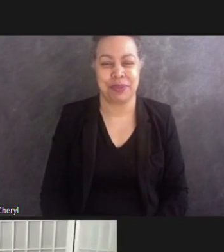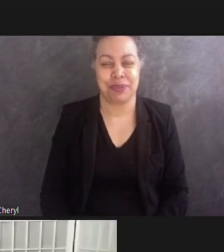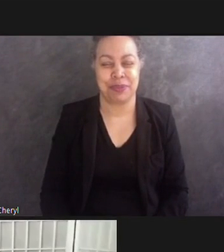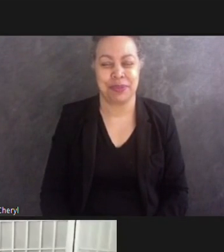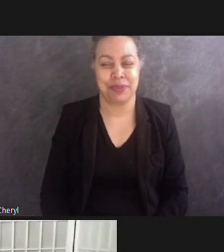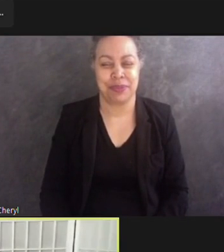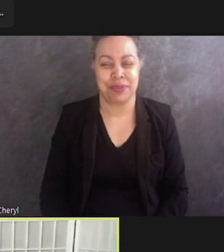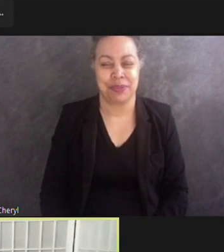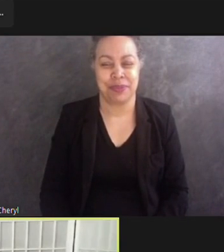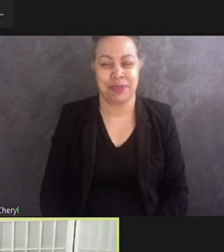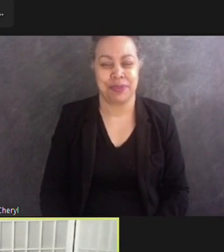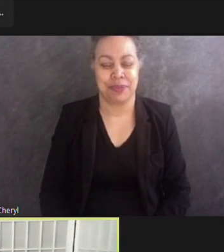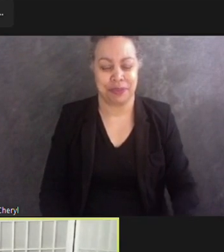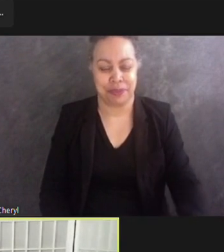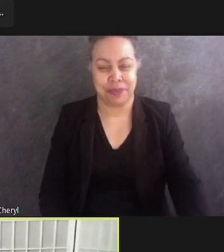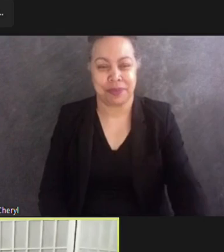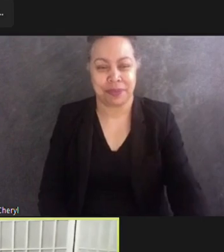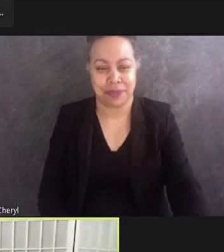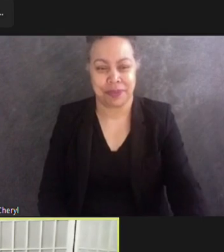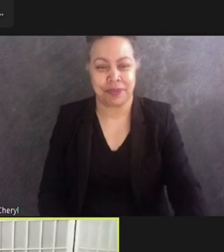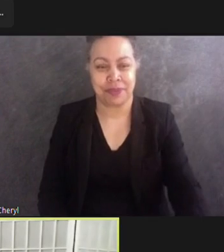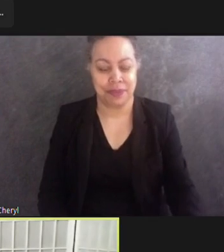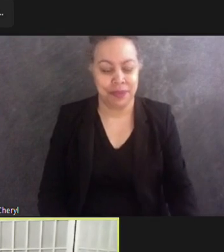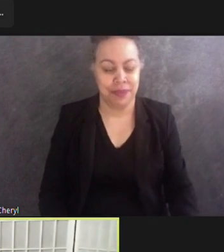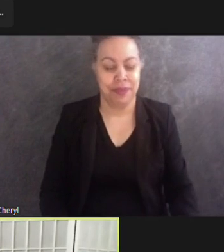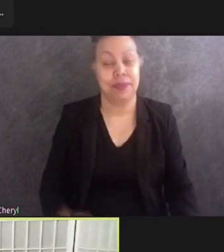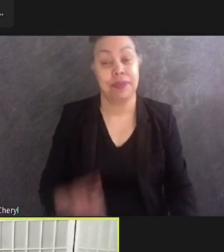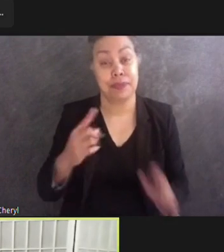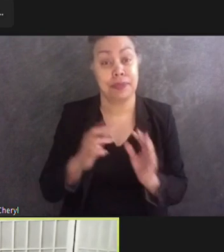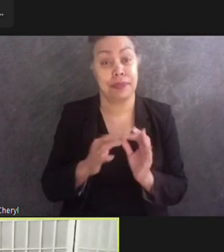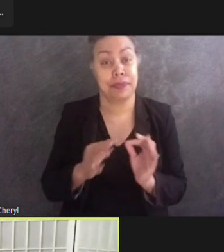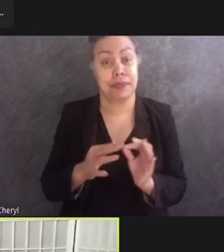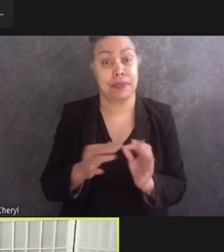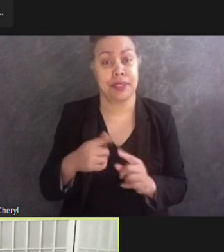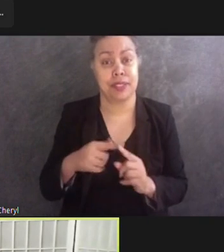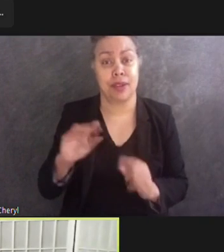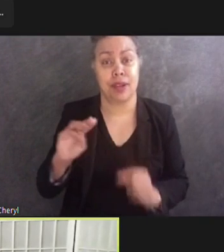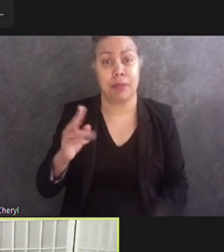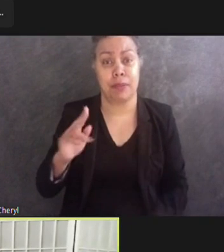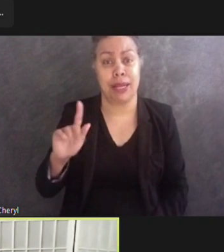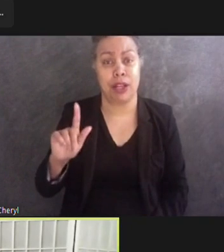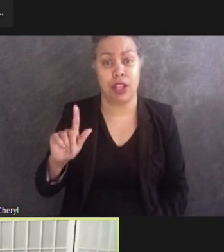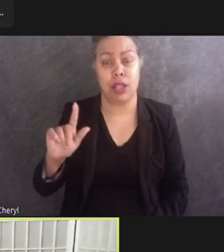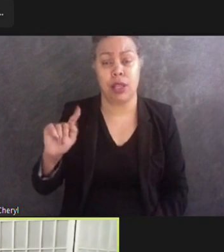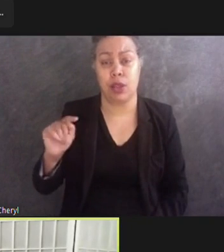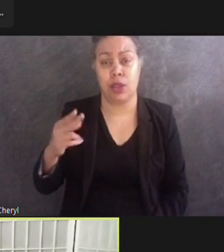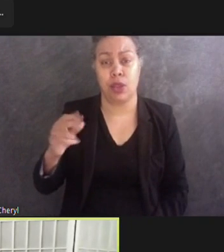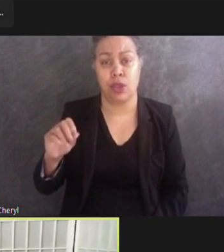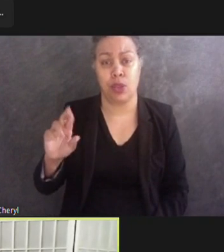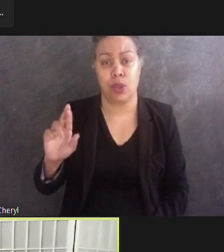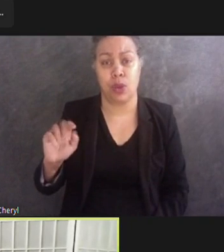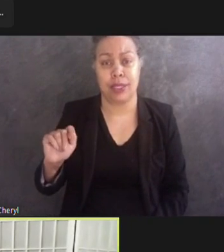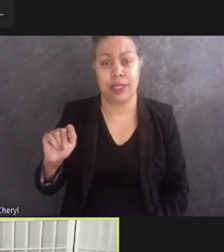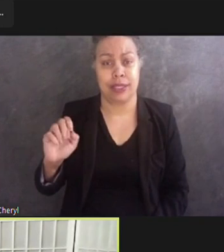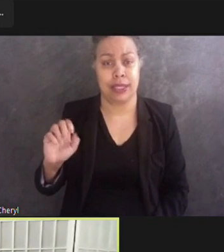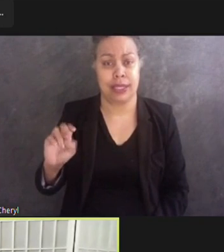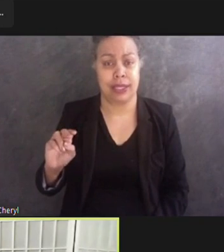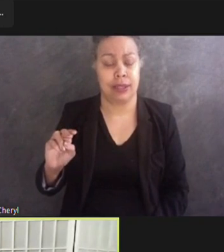Great. We have a nice comment from Michael Thornton. He says, having been to the memorial several